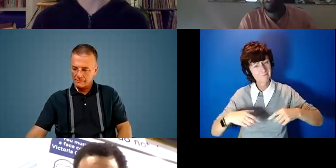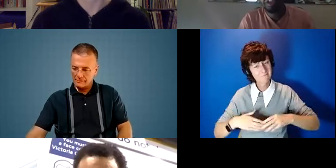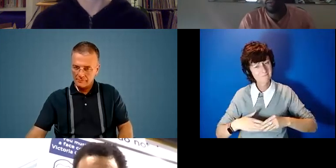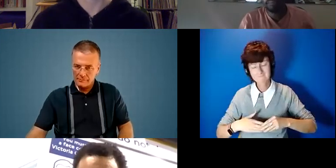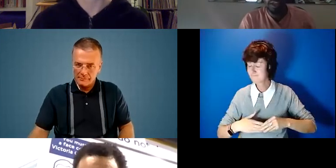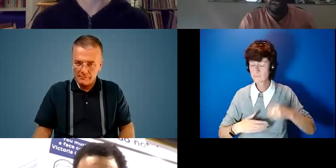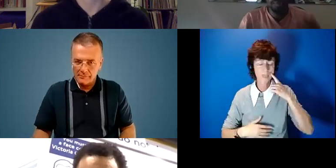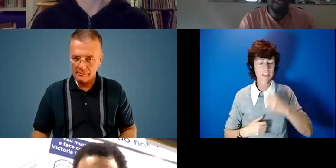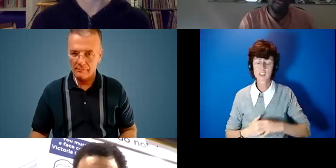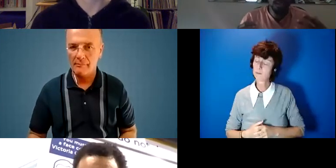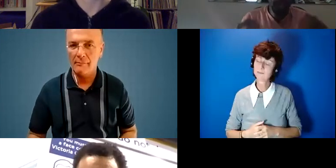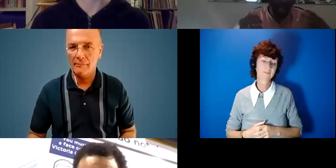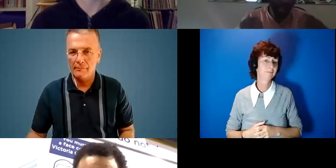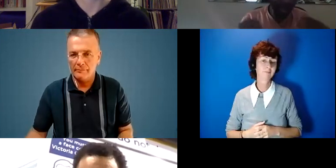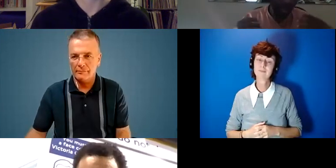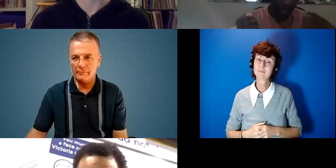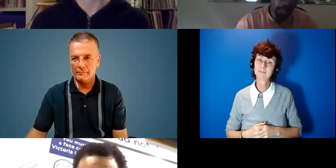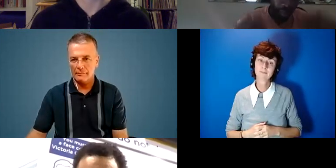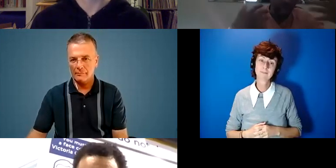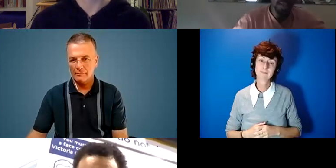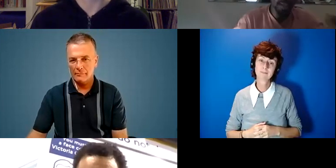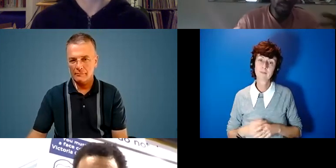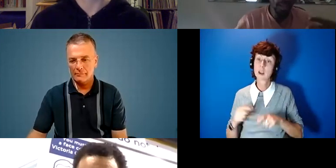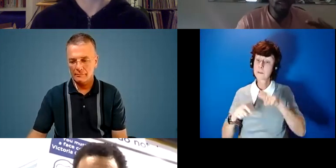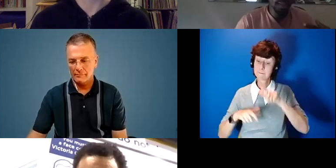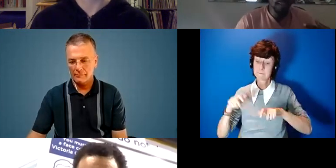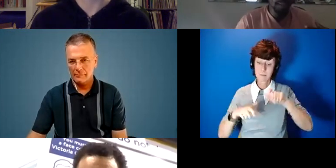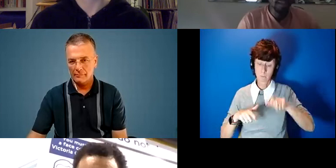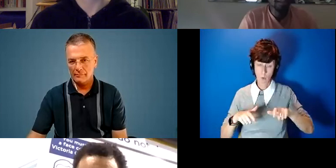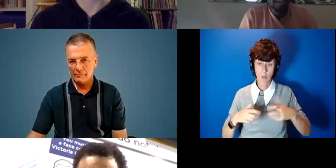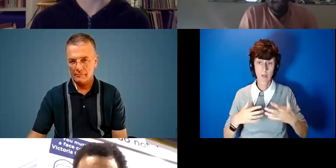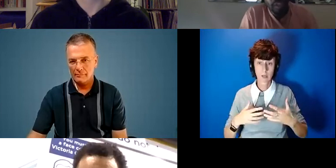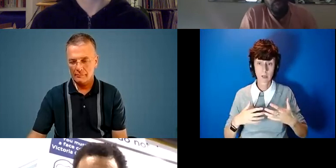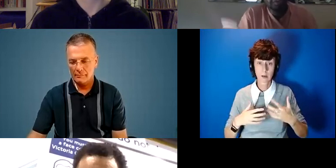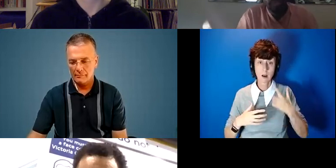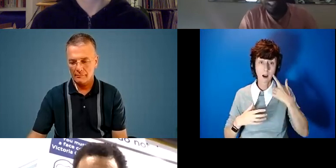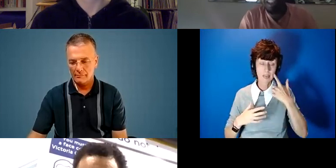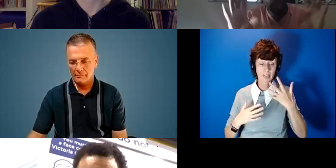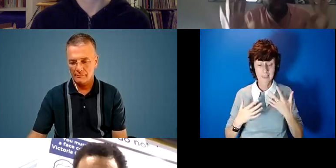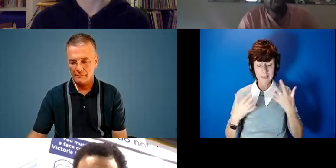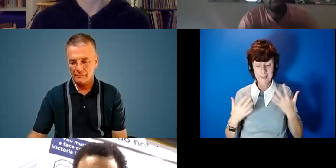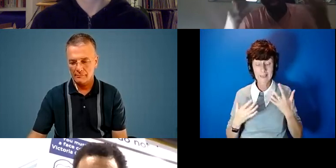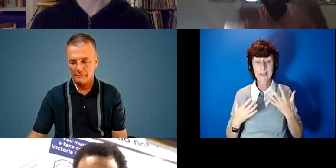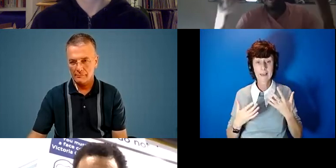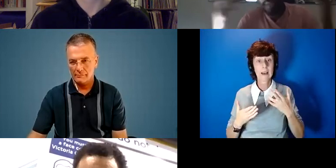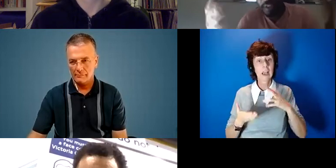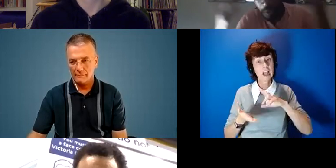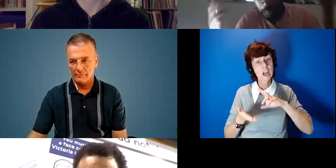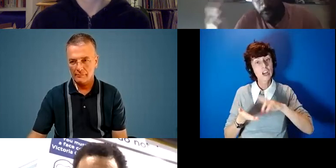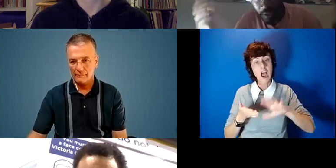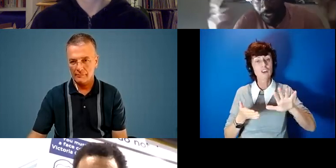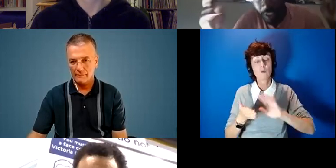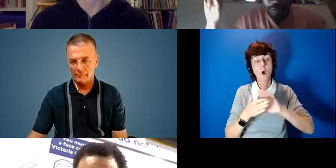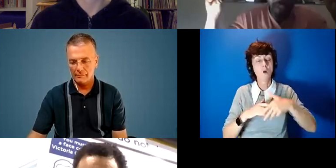very much um in fact that the the the people that are that are i think there's a natural and and also don't want to be overly romantic